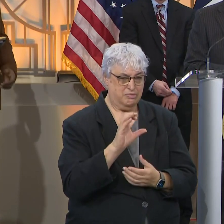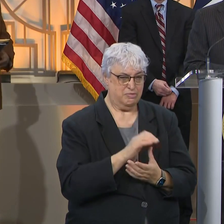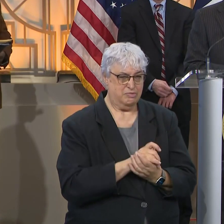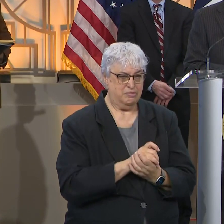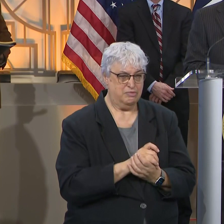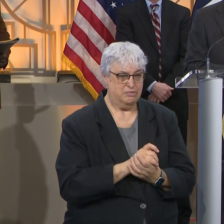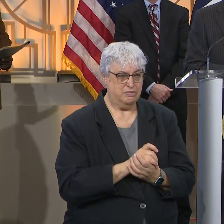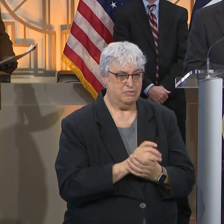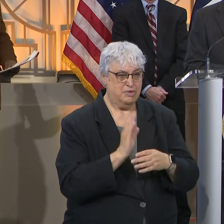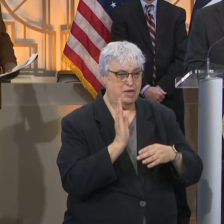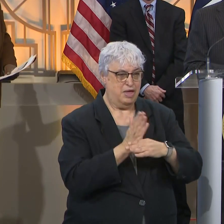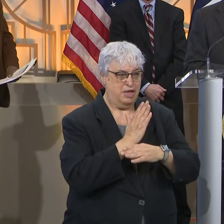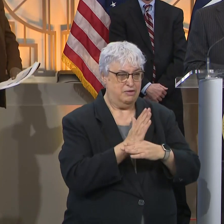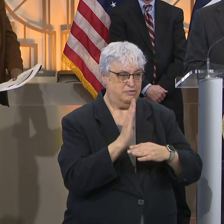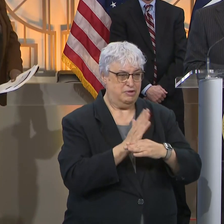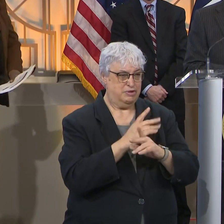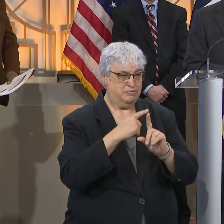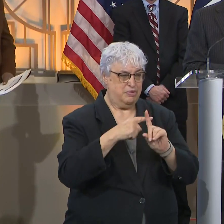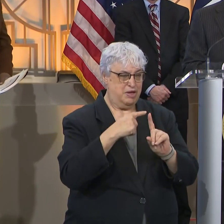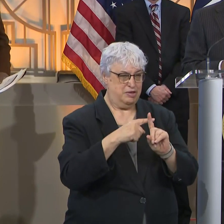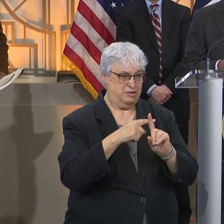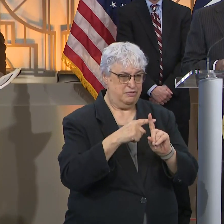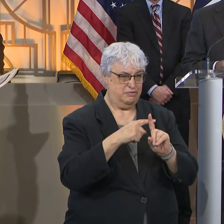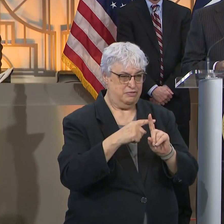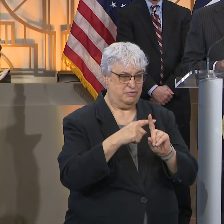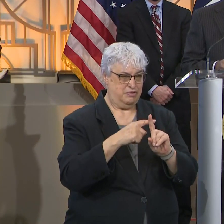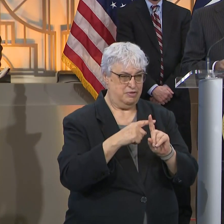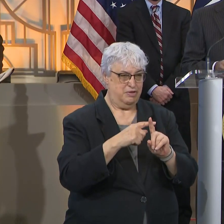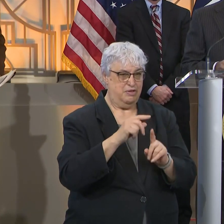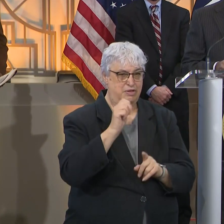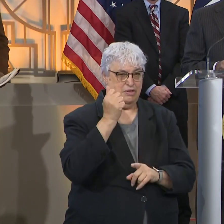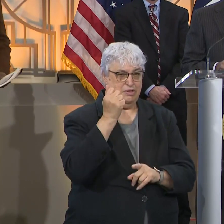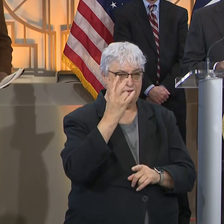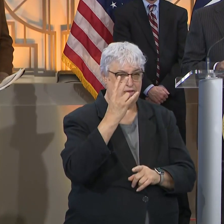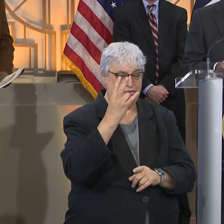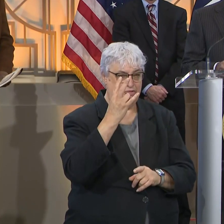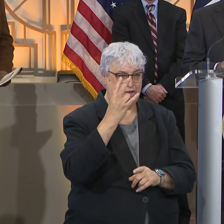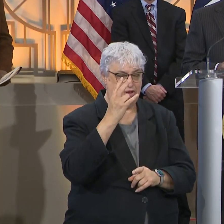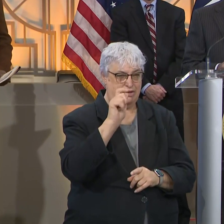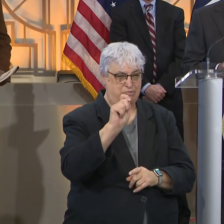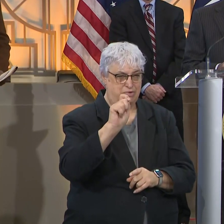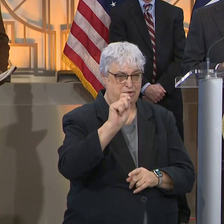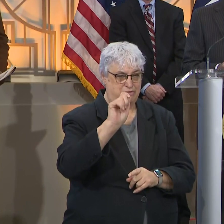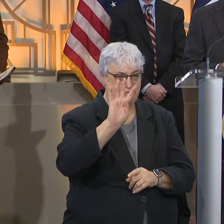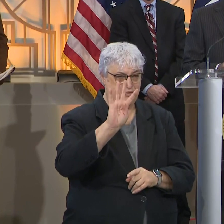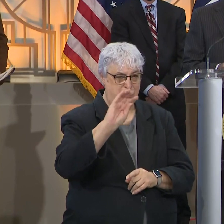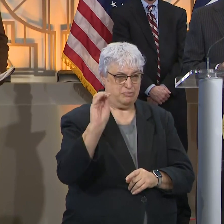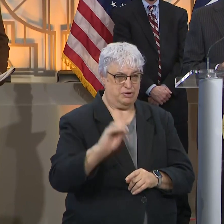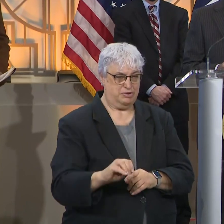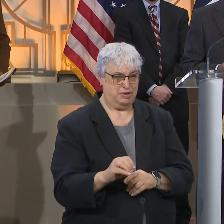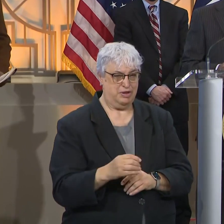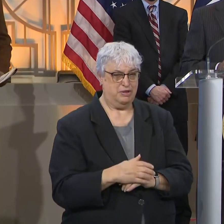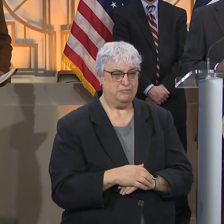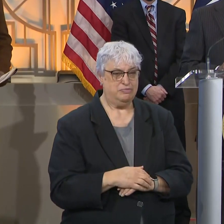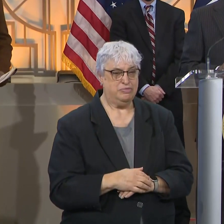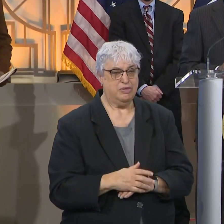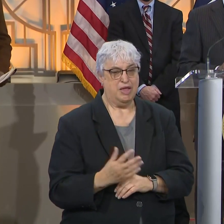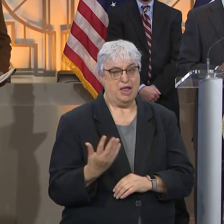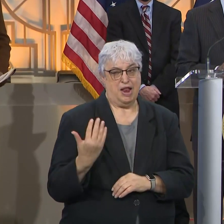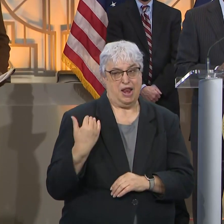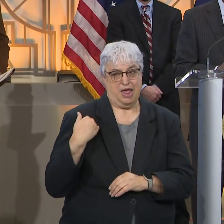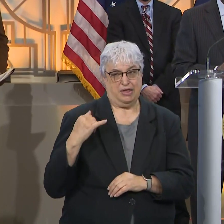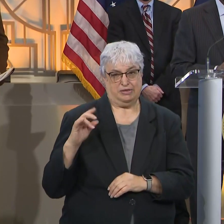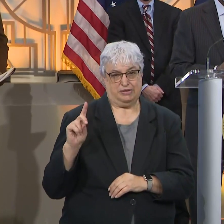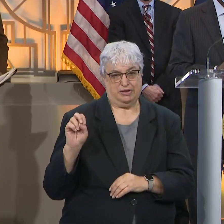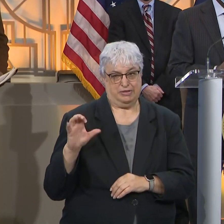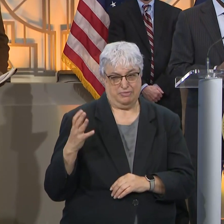rolling average positivity rate is 17.4%, which is up from last year. So that's a significant number.